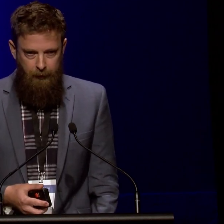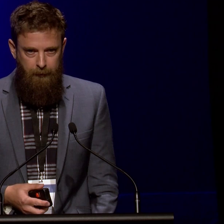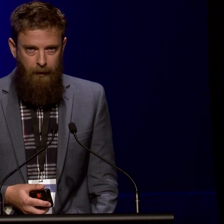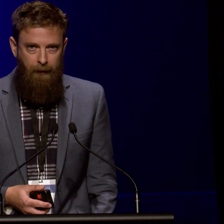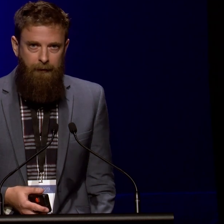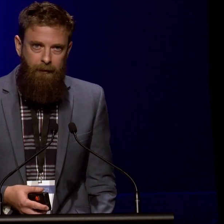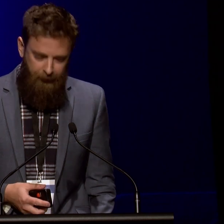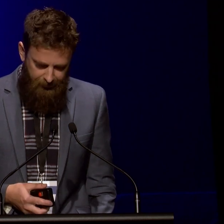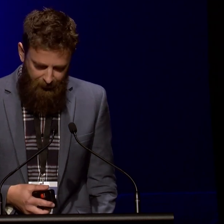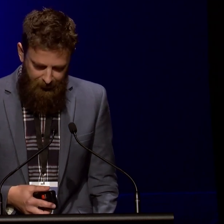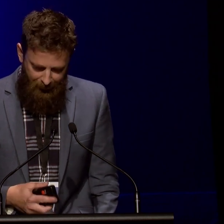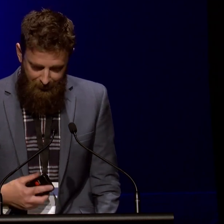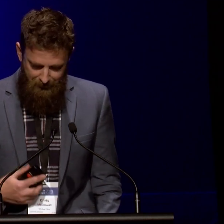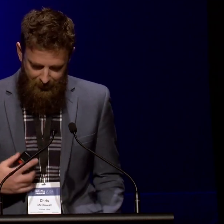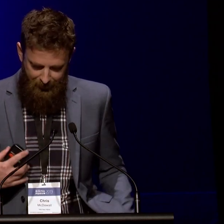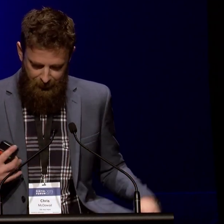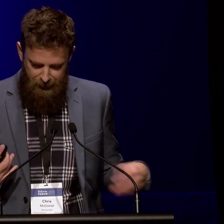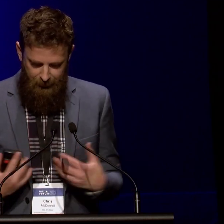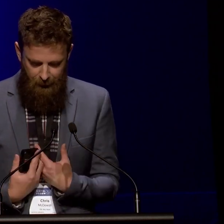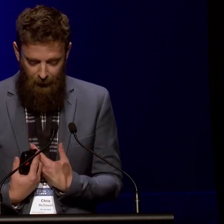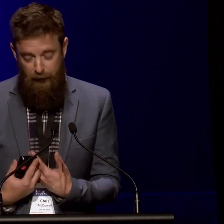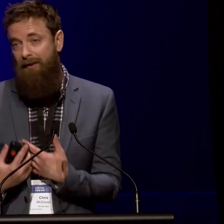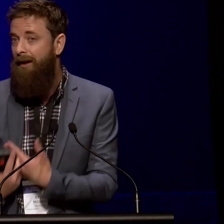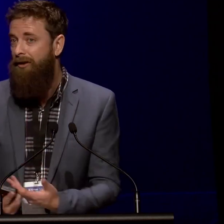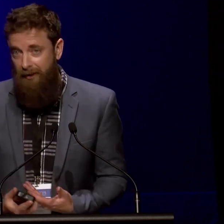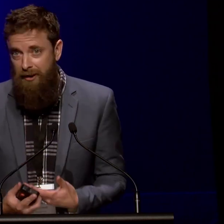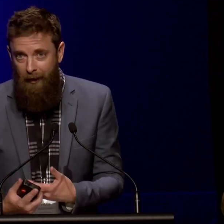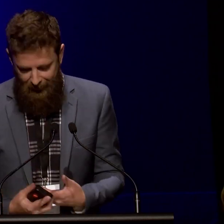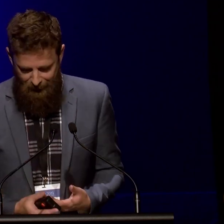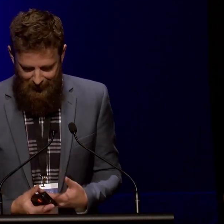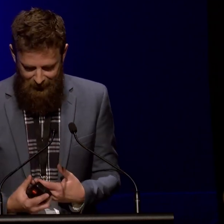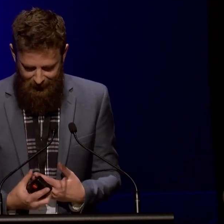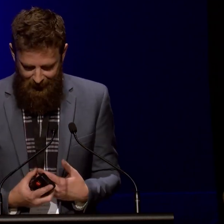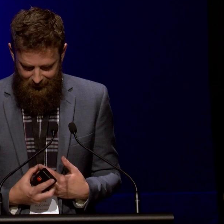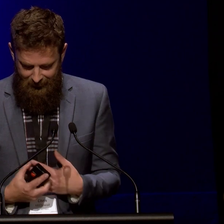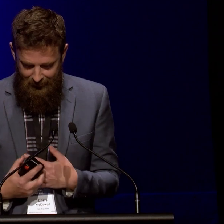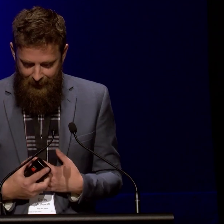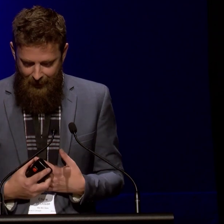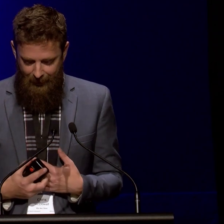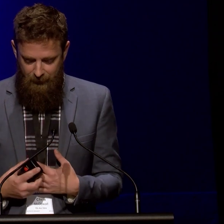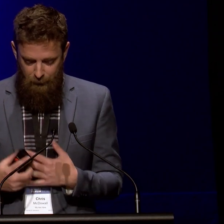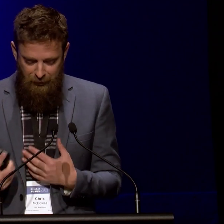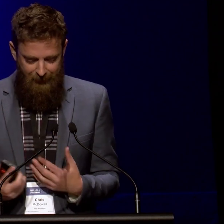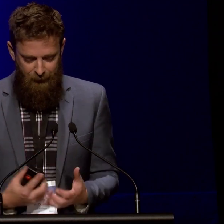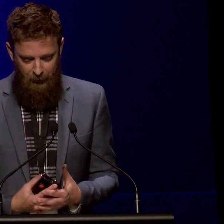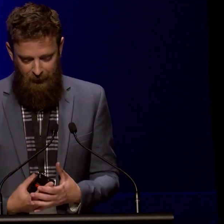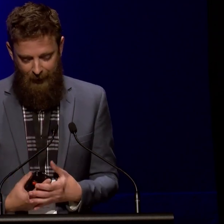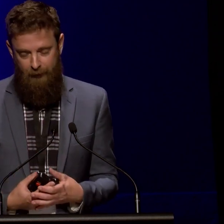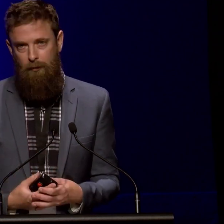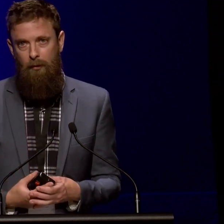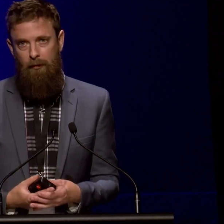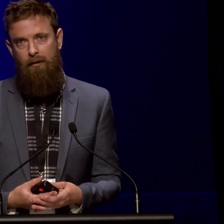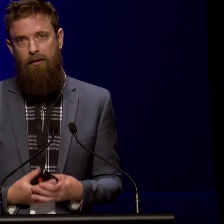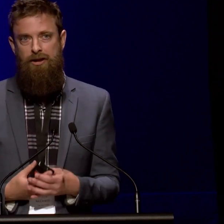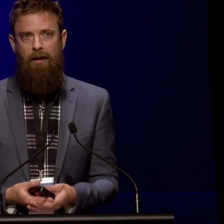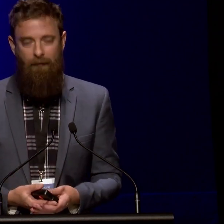In a 1997 edition of Transactions and Geographic Information Science, Roger Downs wrote this